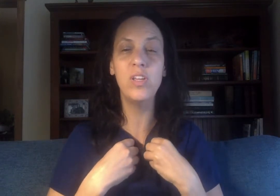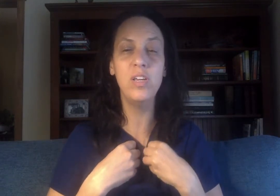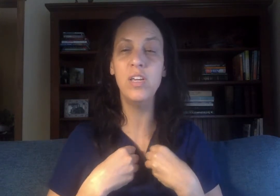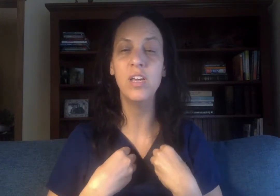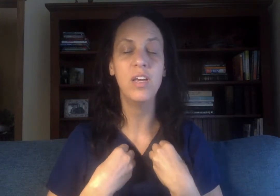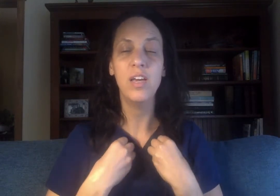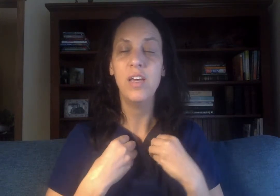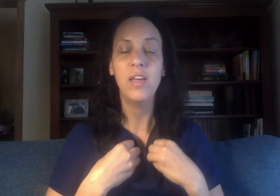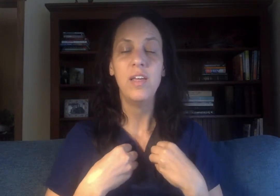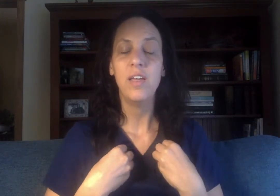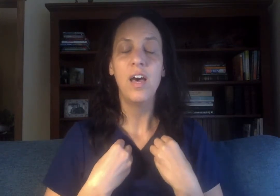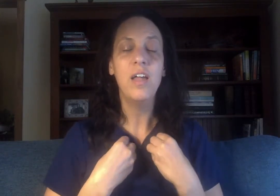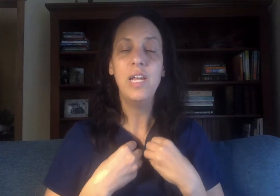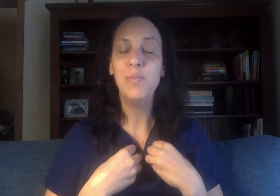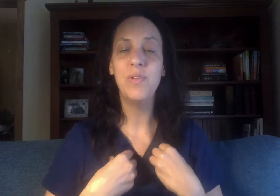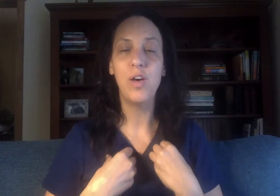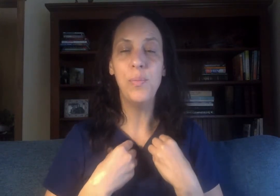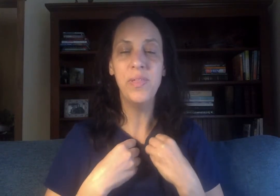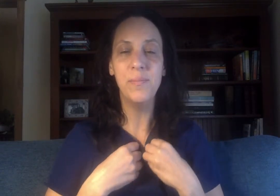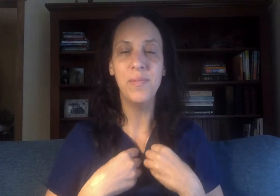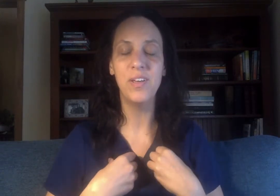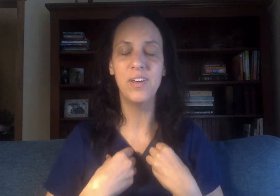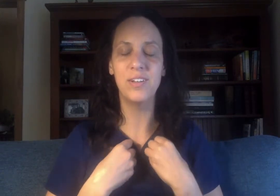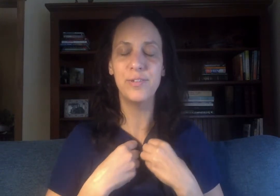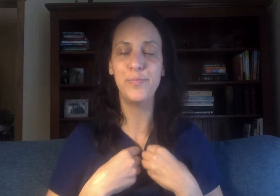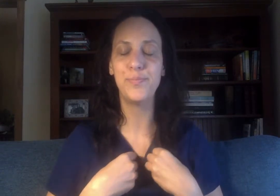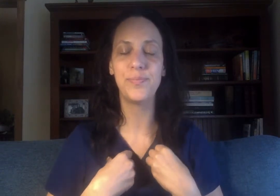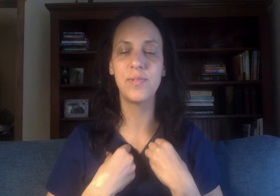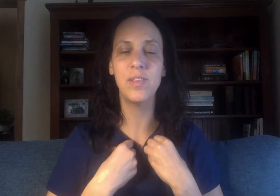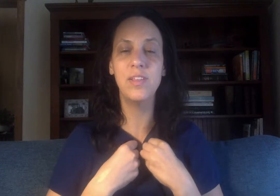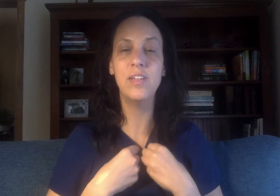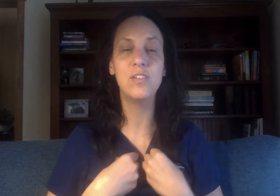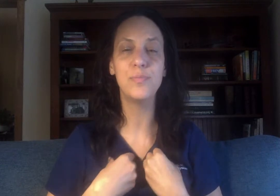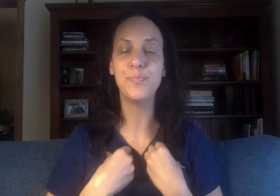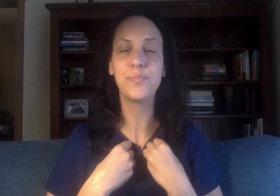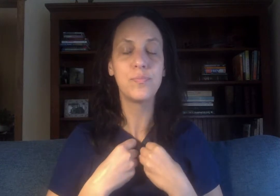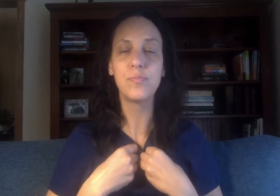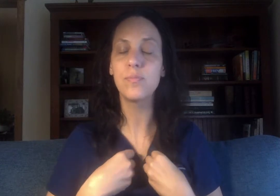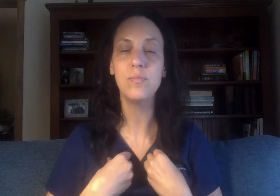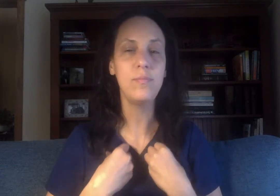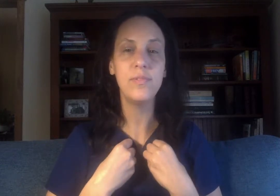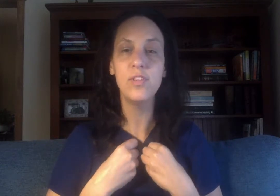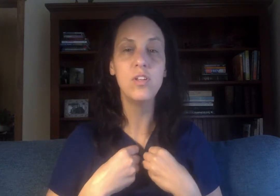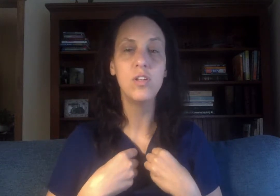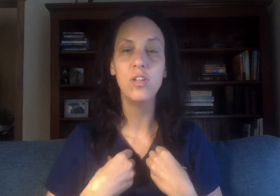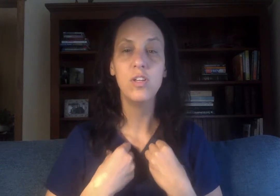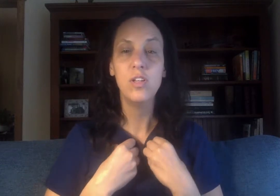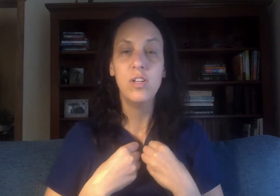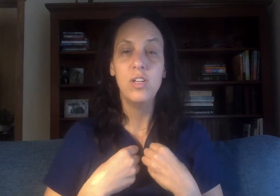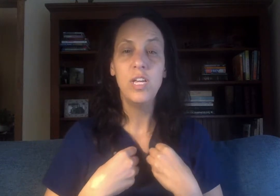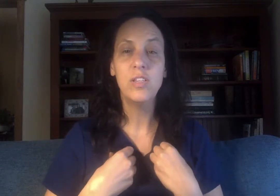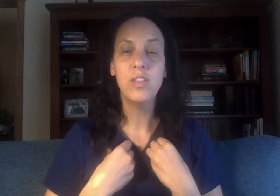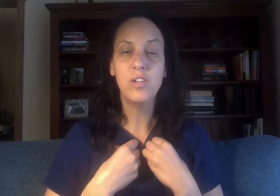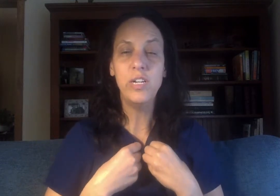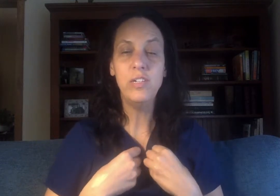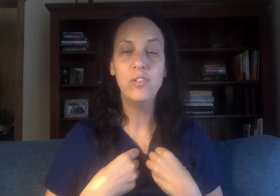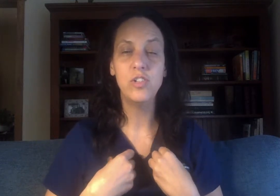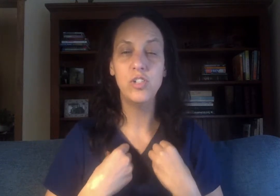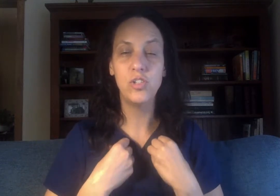unable to help them. That, yeah, that their needs are just